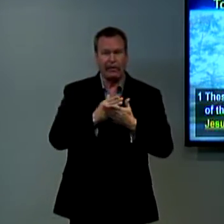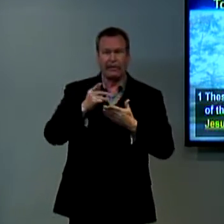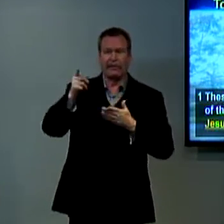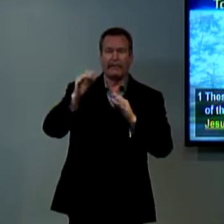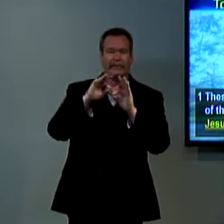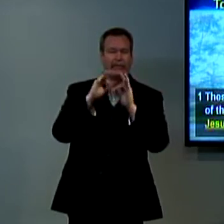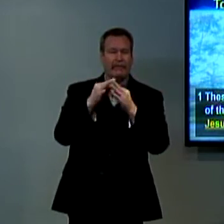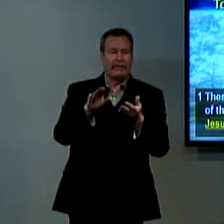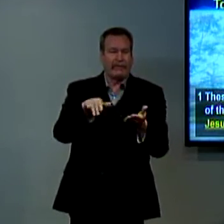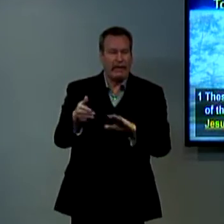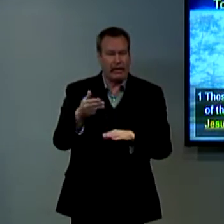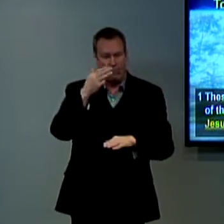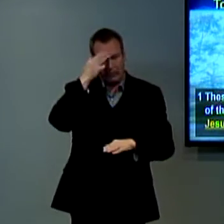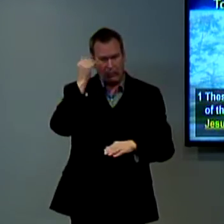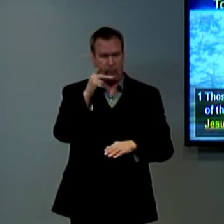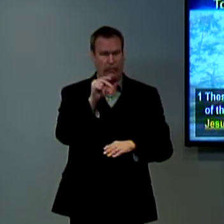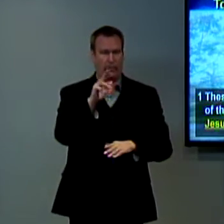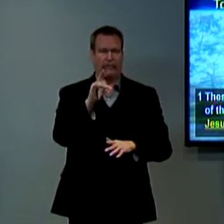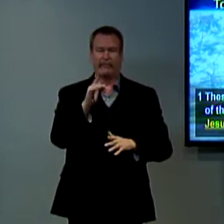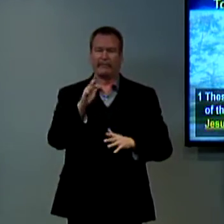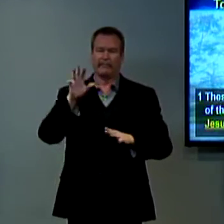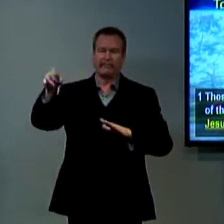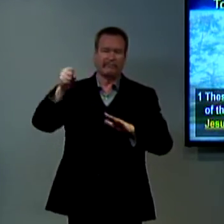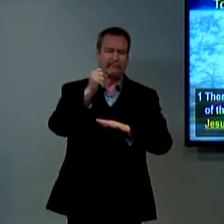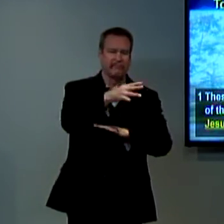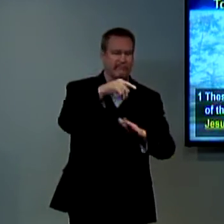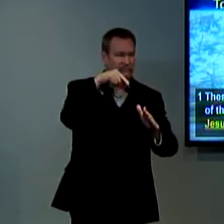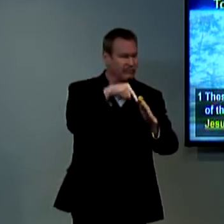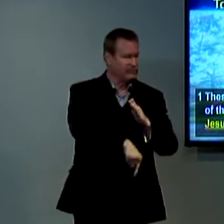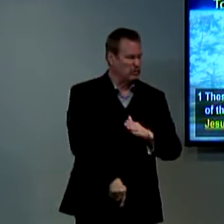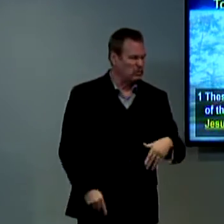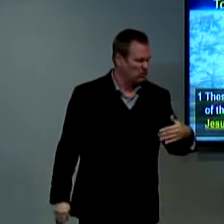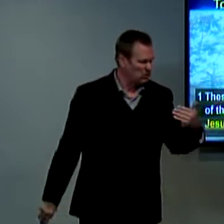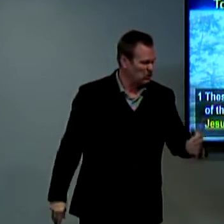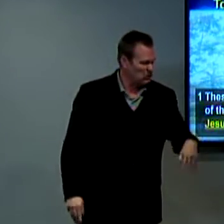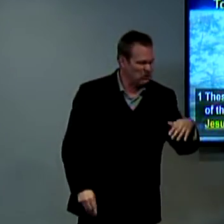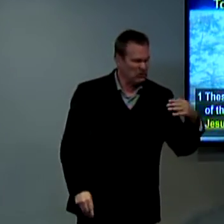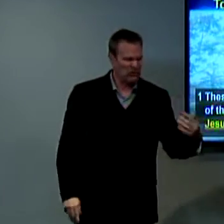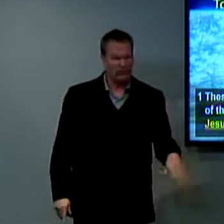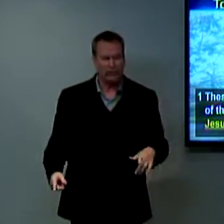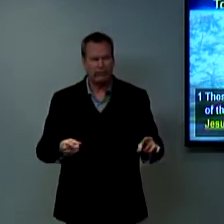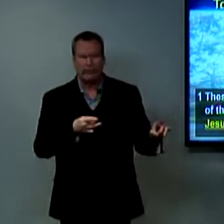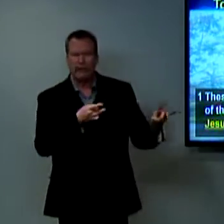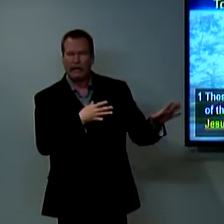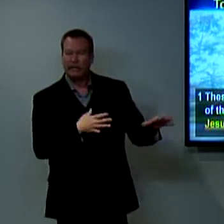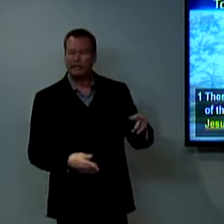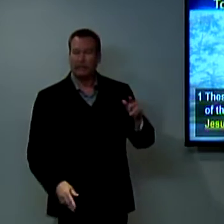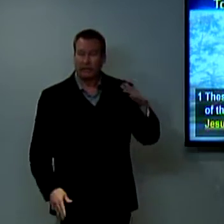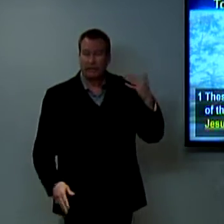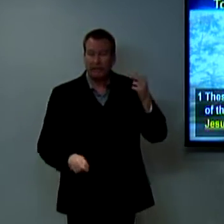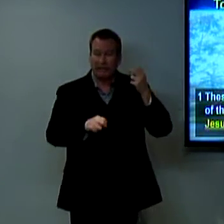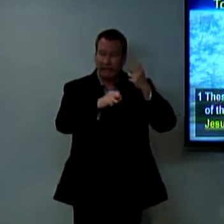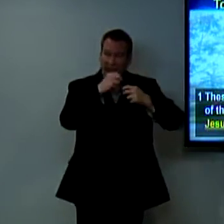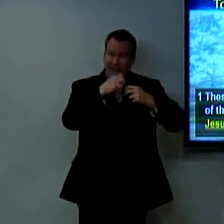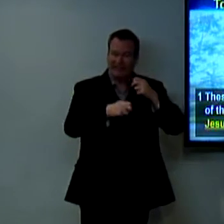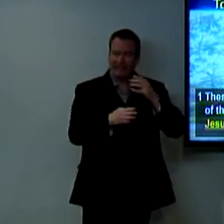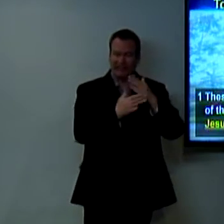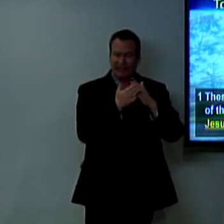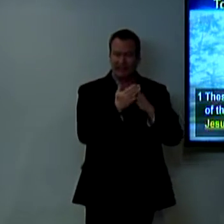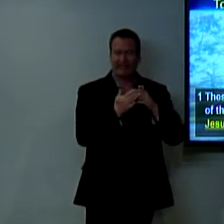Maybe their family members had passed away because of Paul and his sin. Maybe Paul had even had members of their loved ones you know killed.